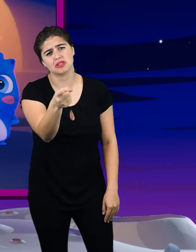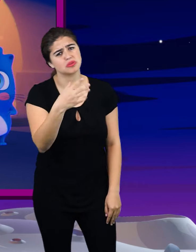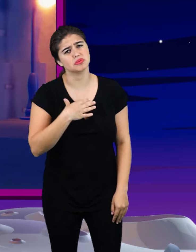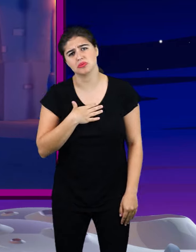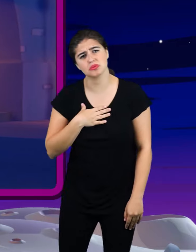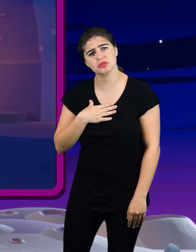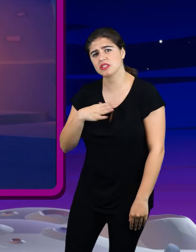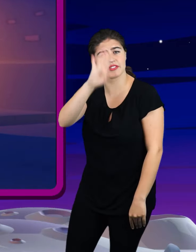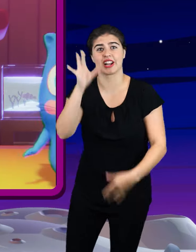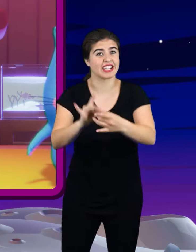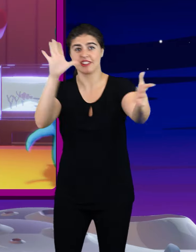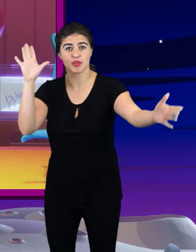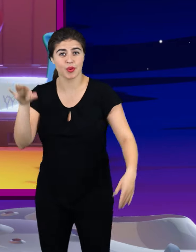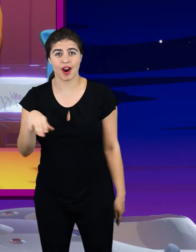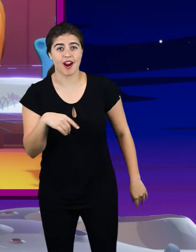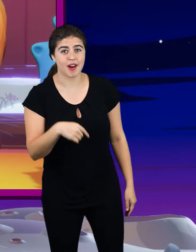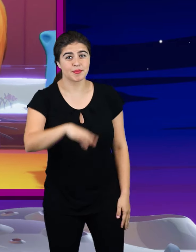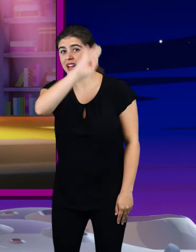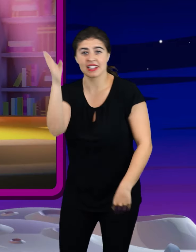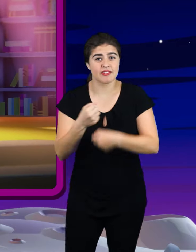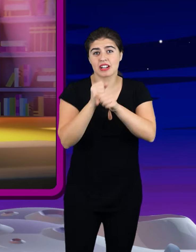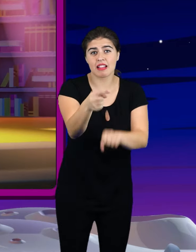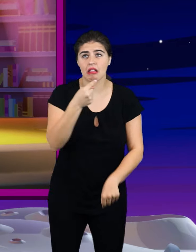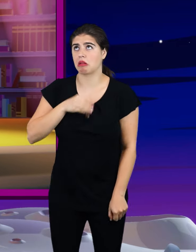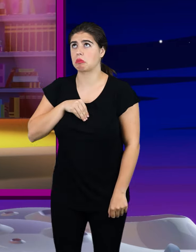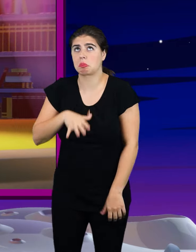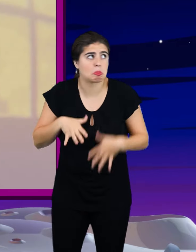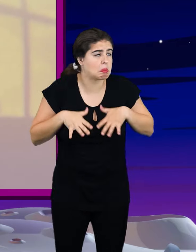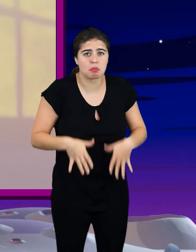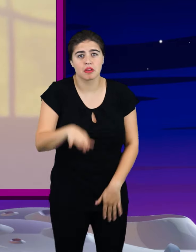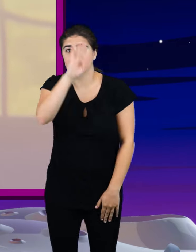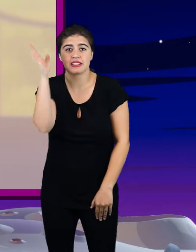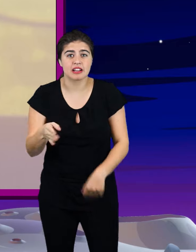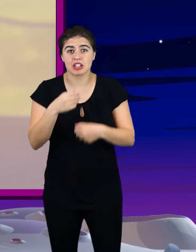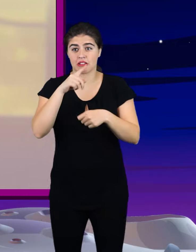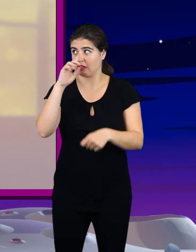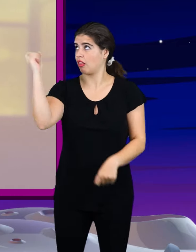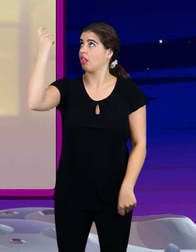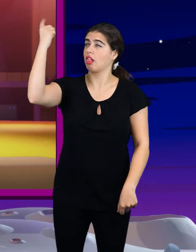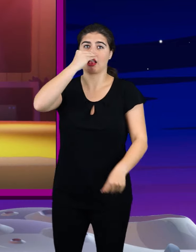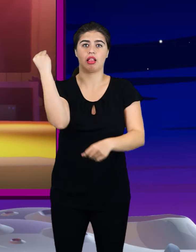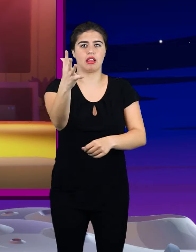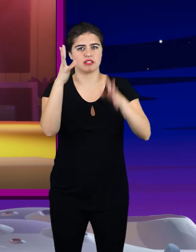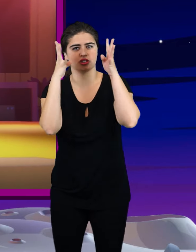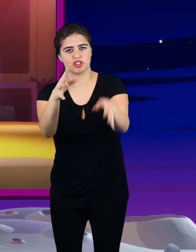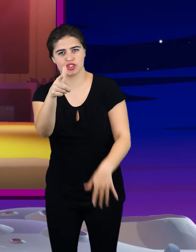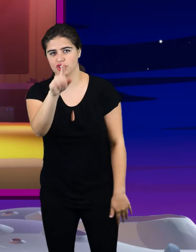Never gonna give you up Never gonna let you down Never gonna run around And desert